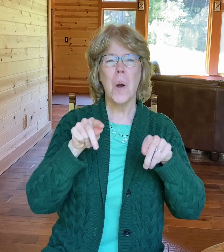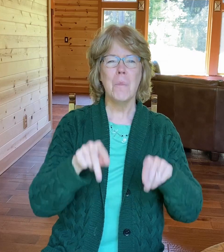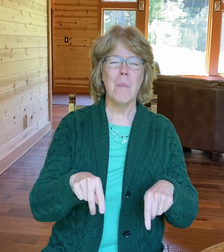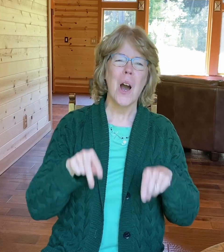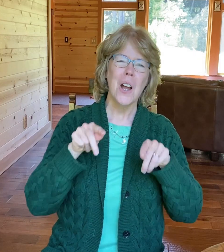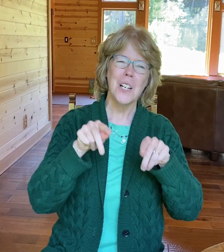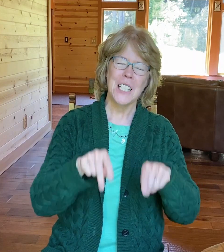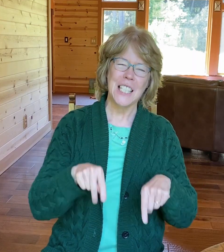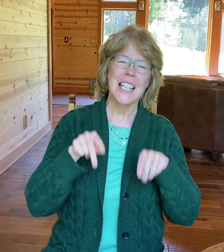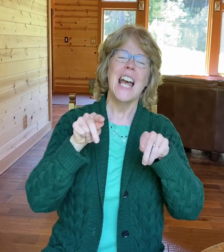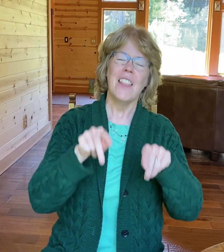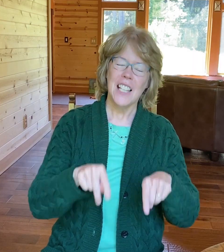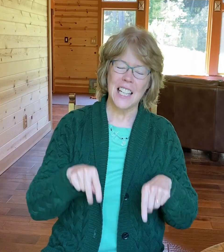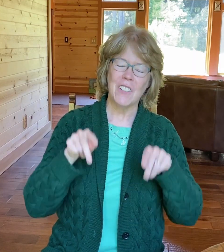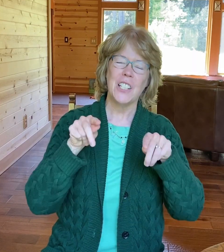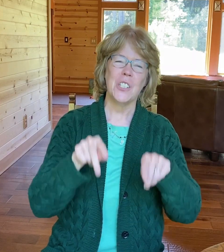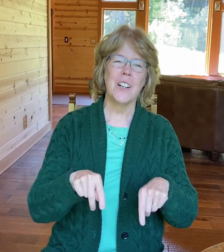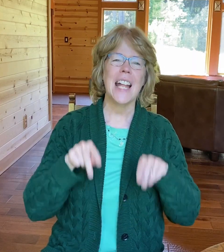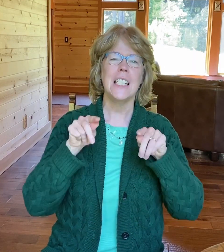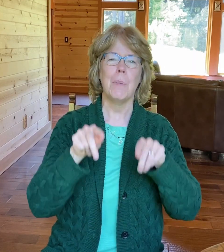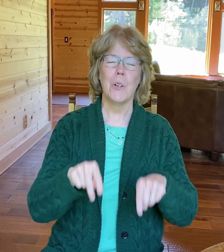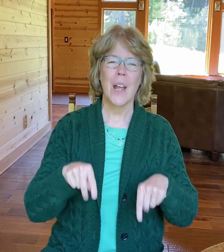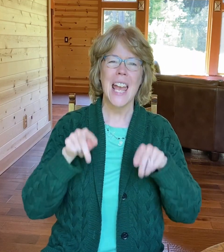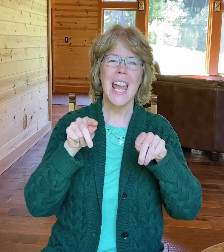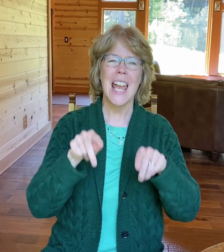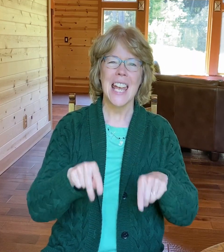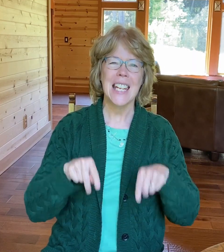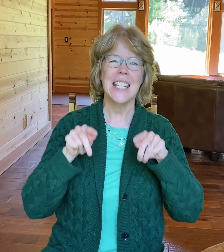marching the leaf hatter and sparade